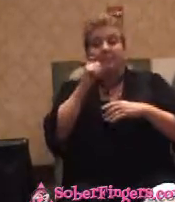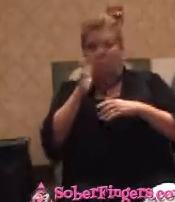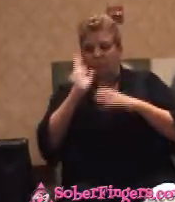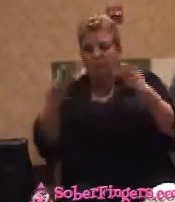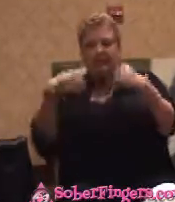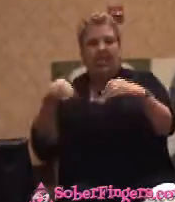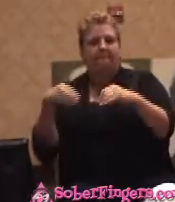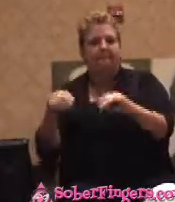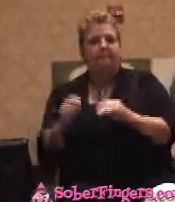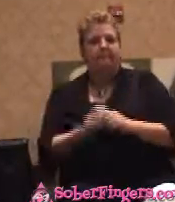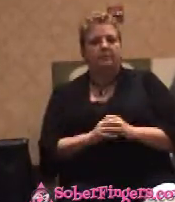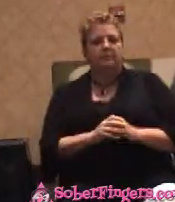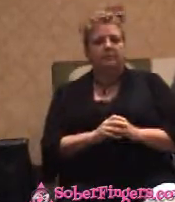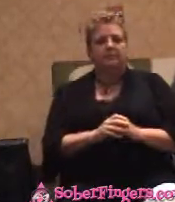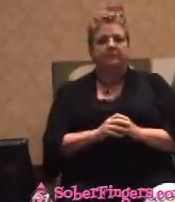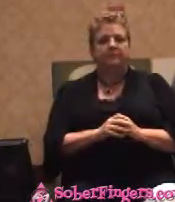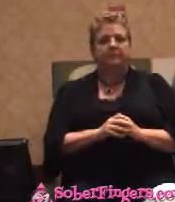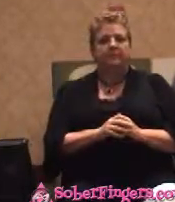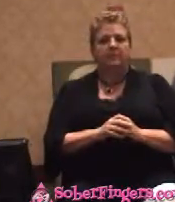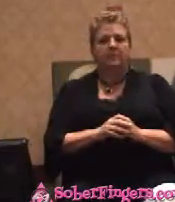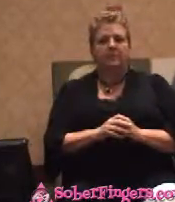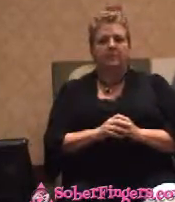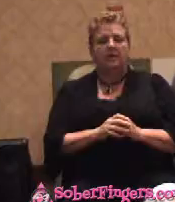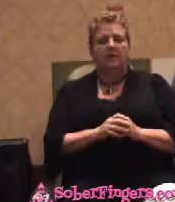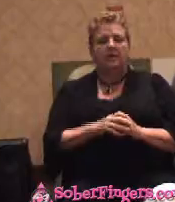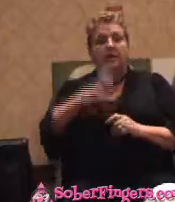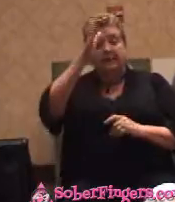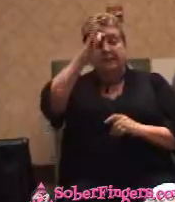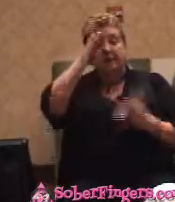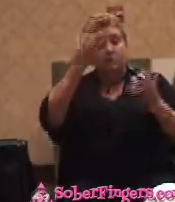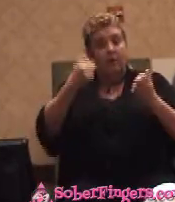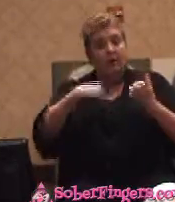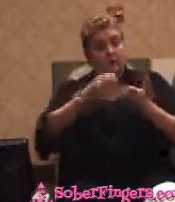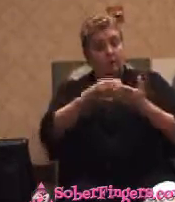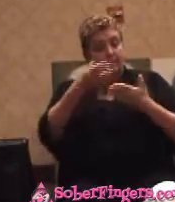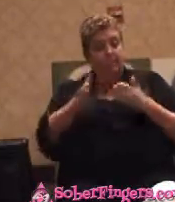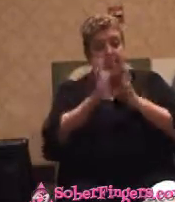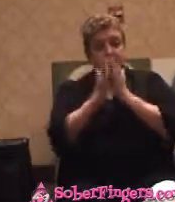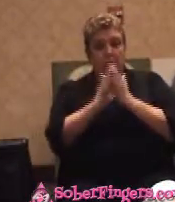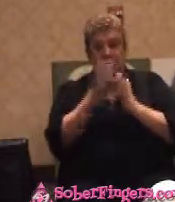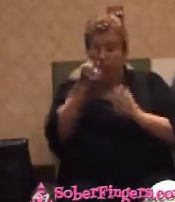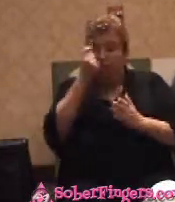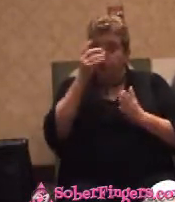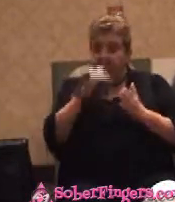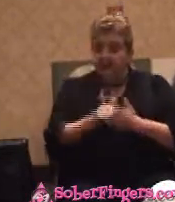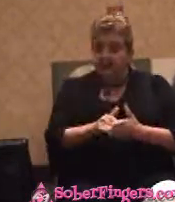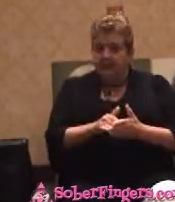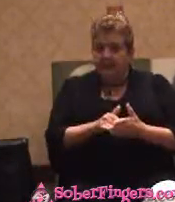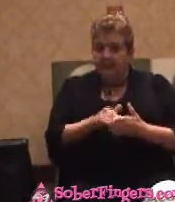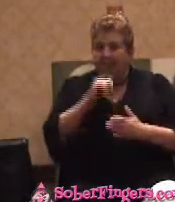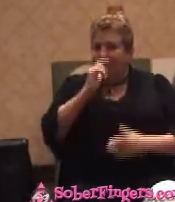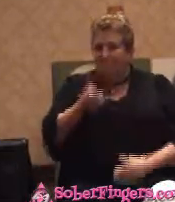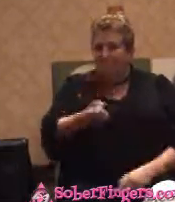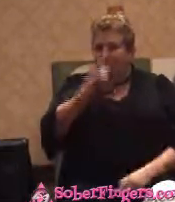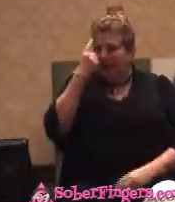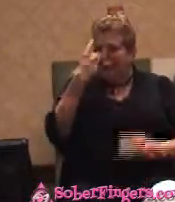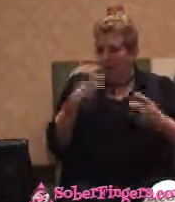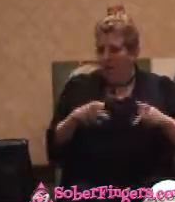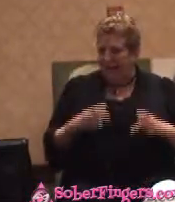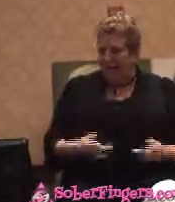Well, Dad, Dad wanted me to buy books. He understood that. He did not understand part of me. And so I'd